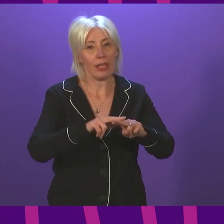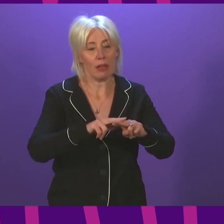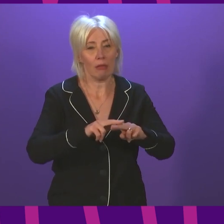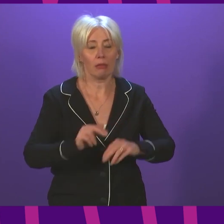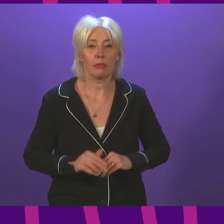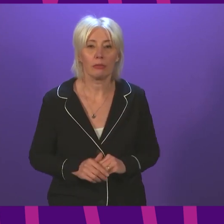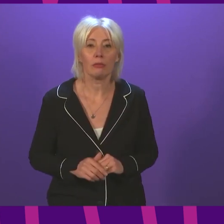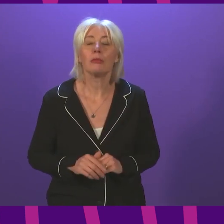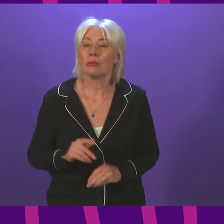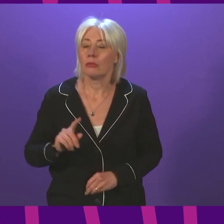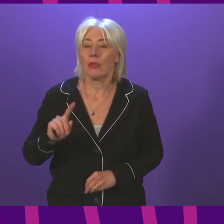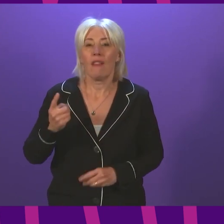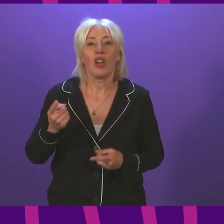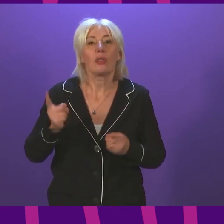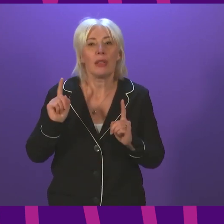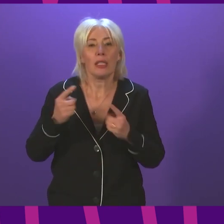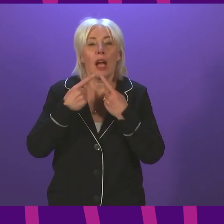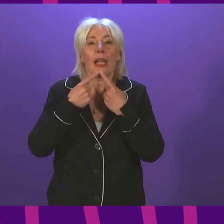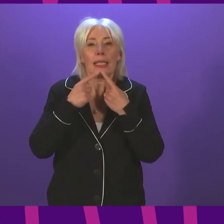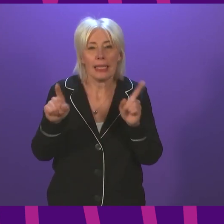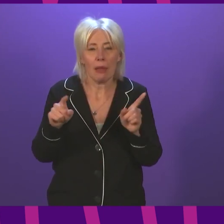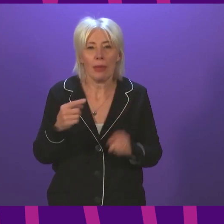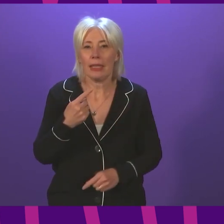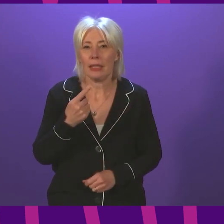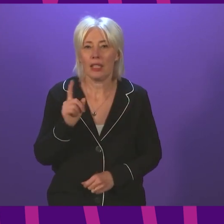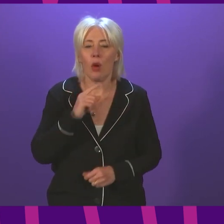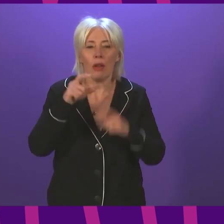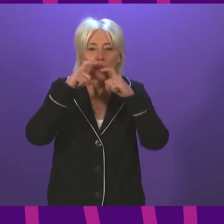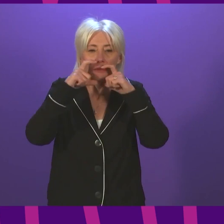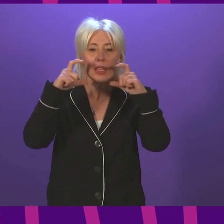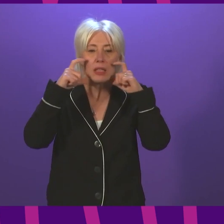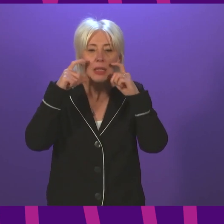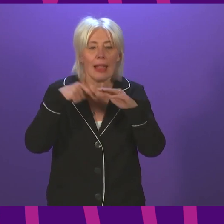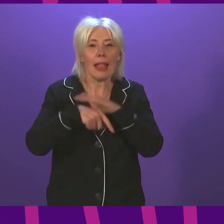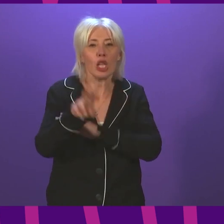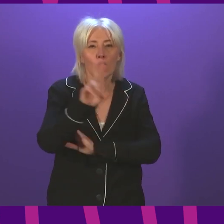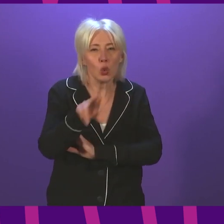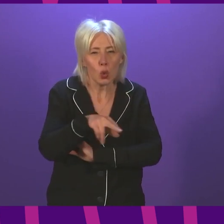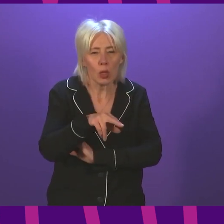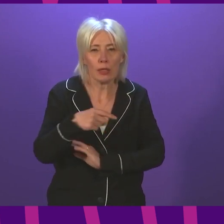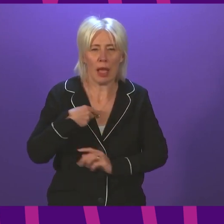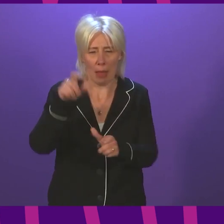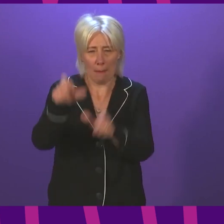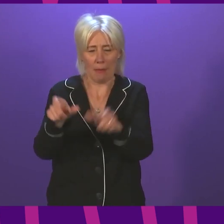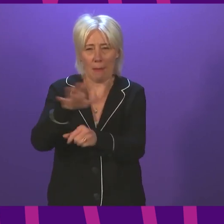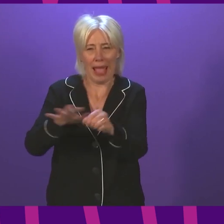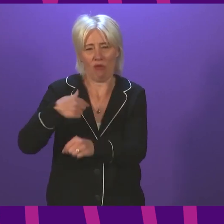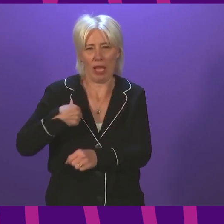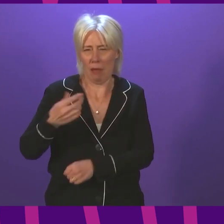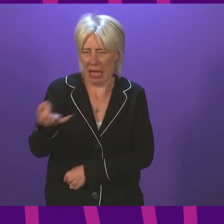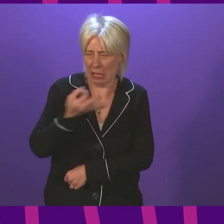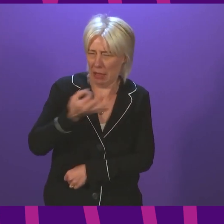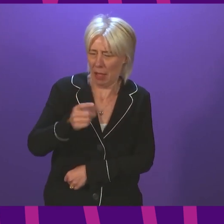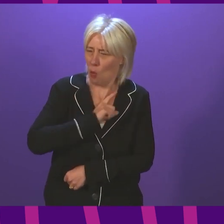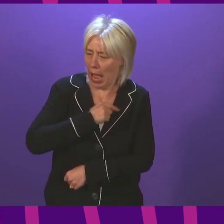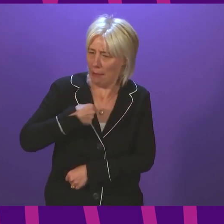Thank you, Presiding Officer. The First Minister in her statement mentioned the issue of face coverings in schools. I've had constituents who are parents asking me why